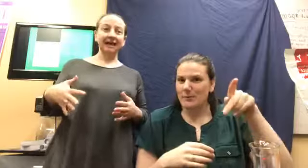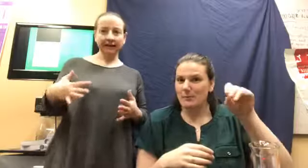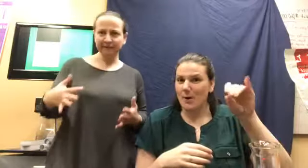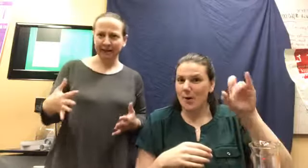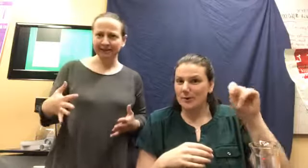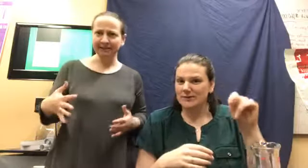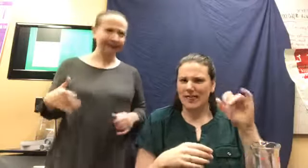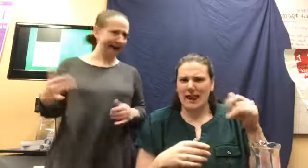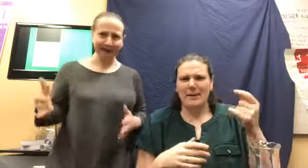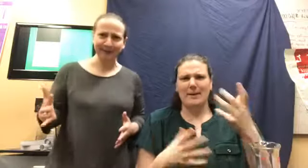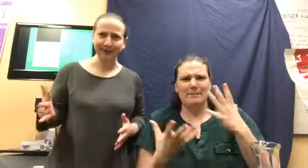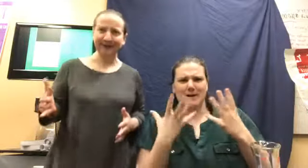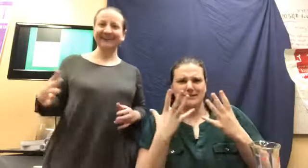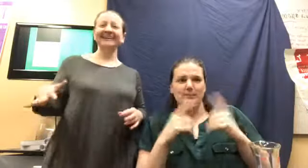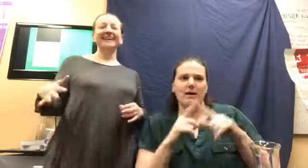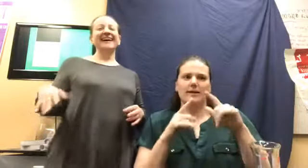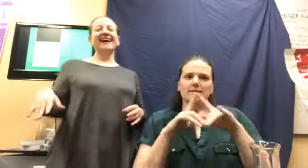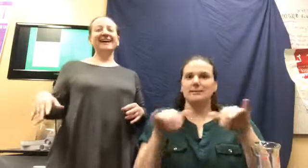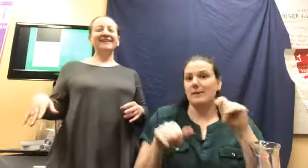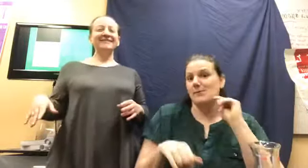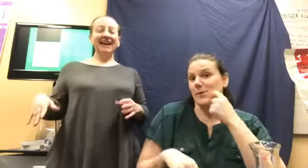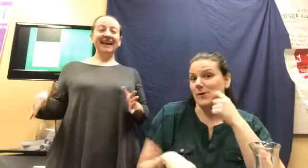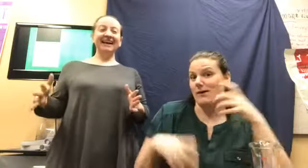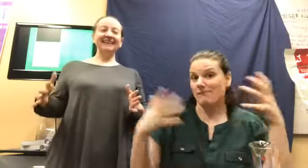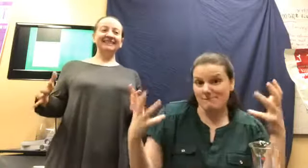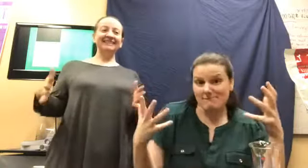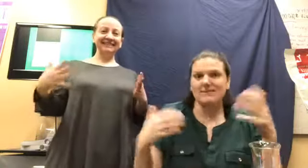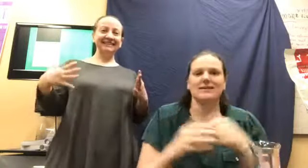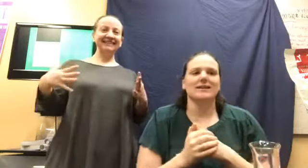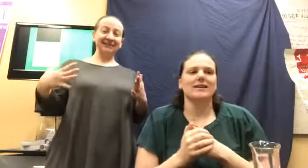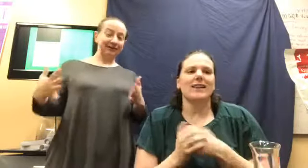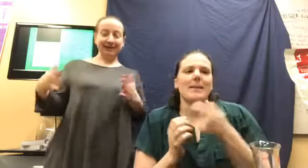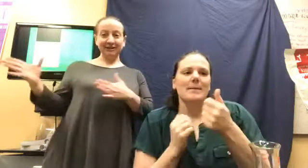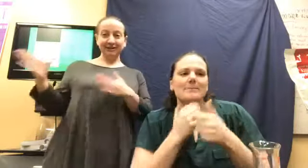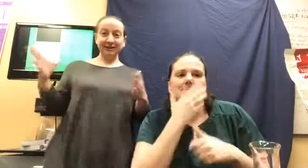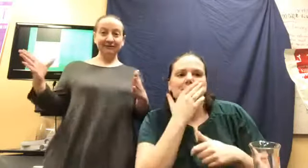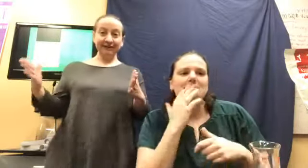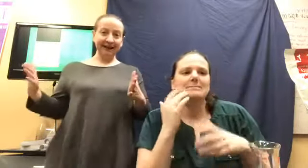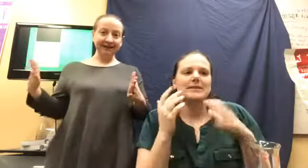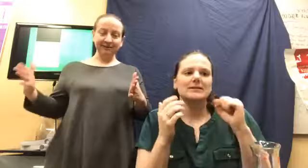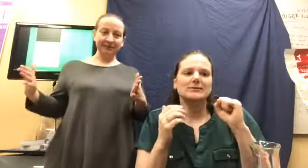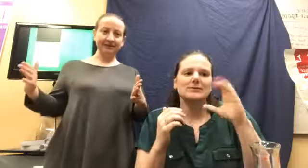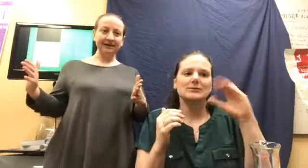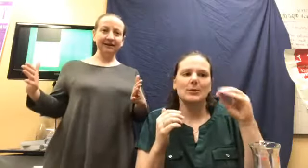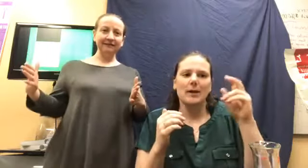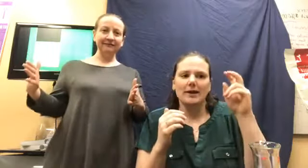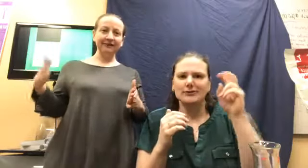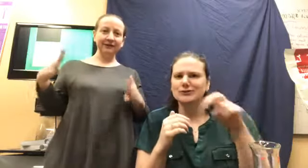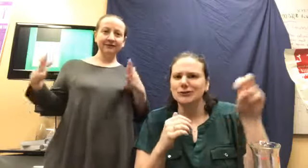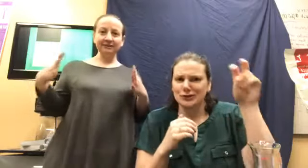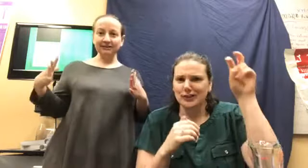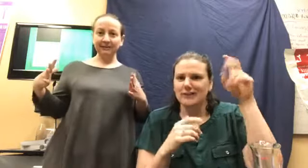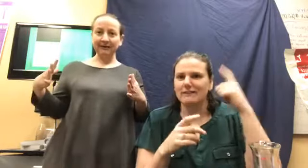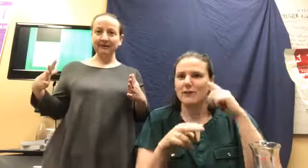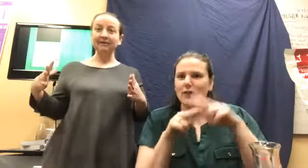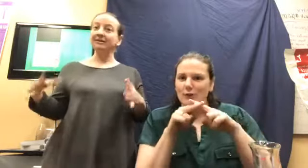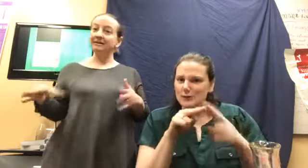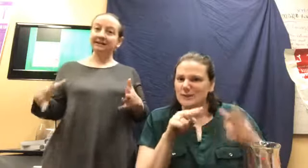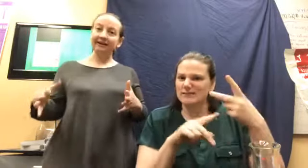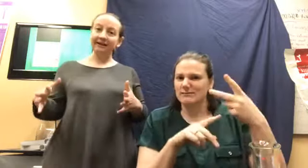kind of embarrassing but kind of cool. And, you know, my journey over the last few months of losing some weight with the Sleek line